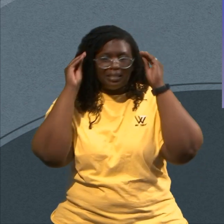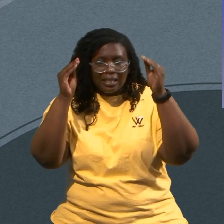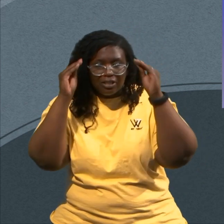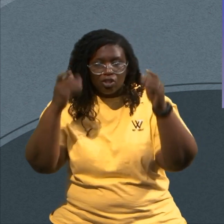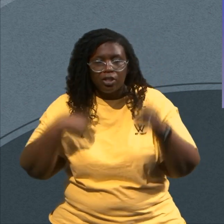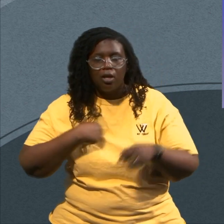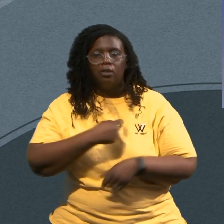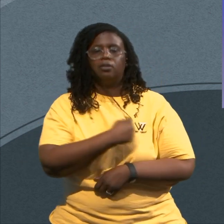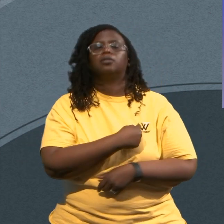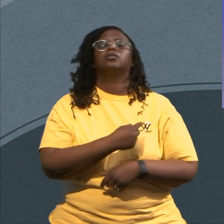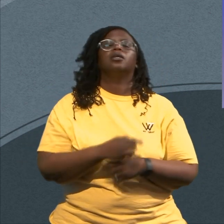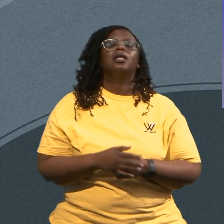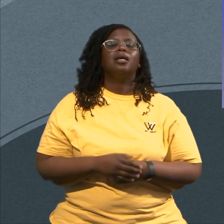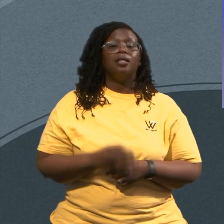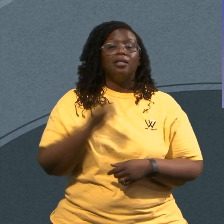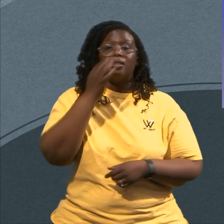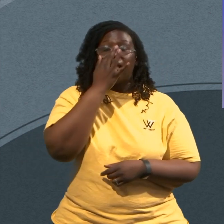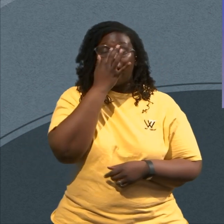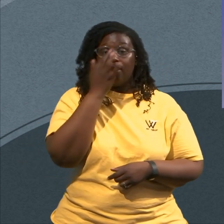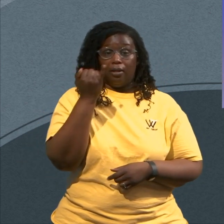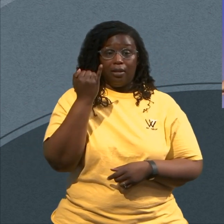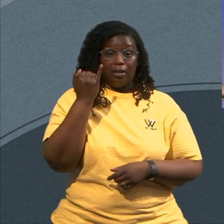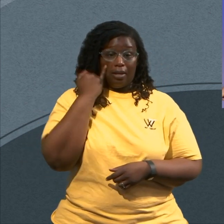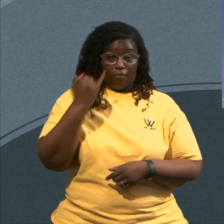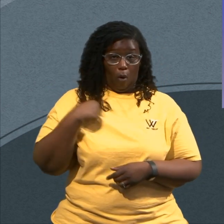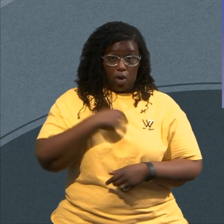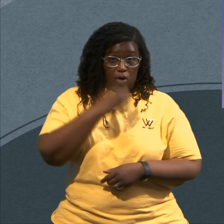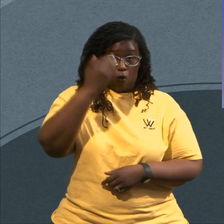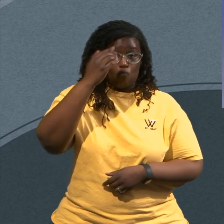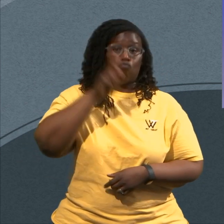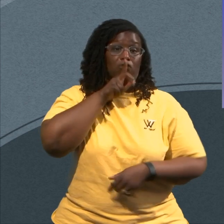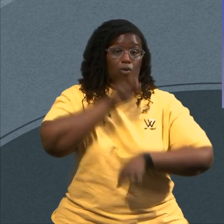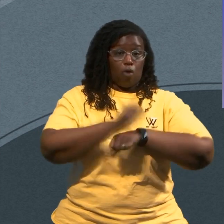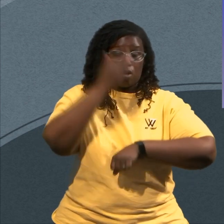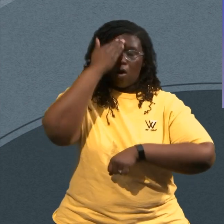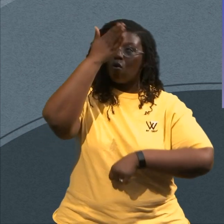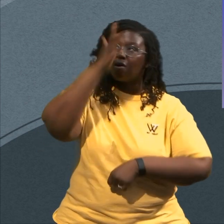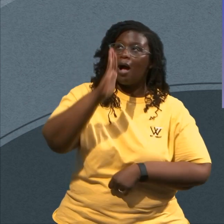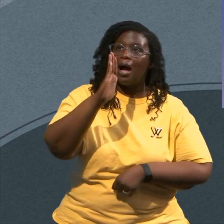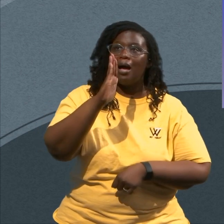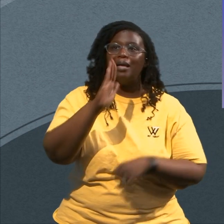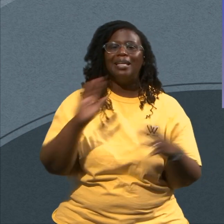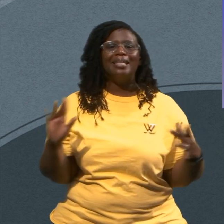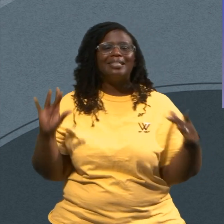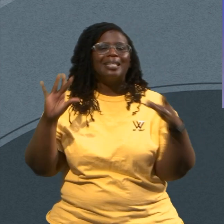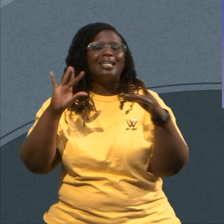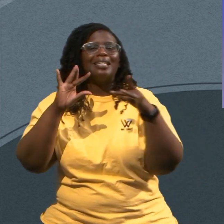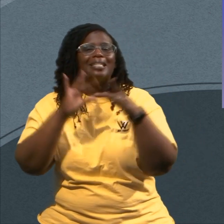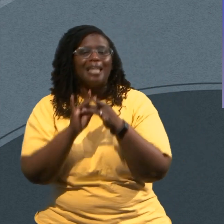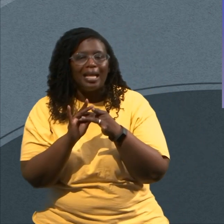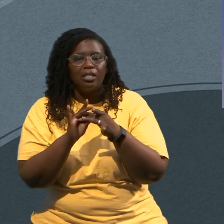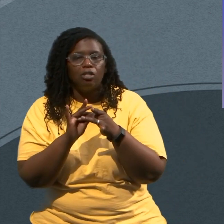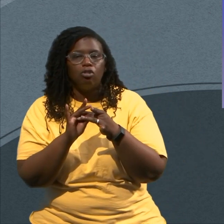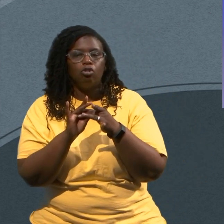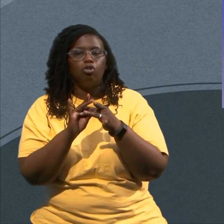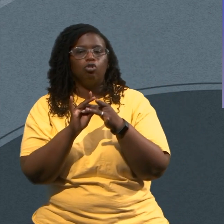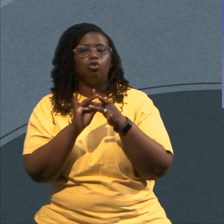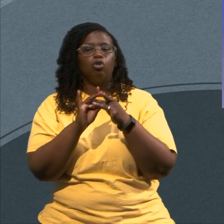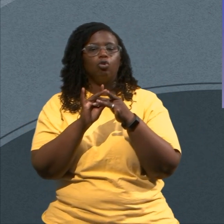That In Order For Us To Know God It Is Connected With My Ability To Keep My Hands Off Of Some